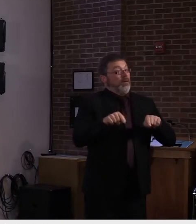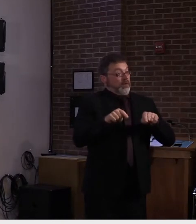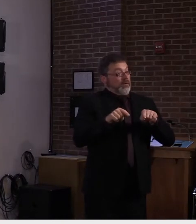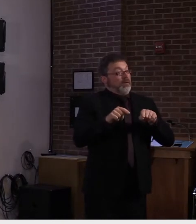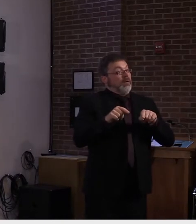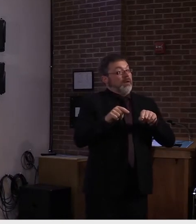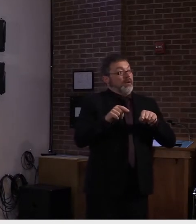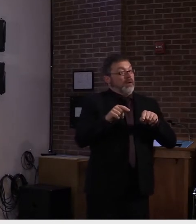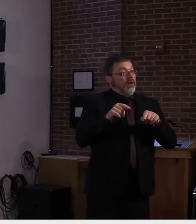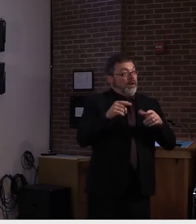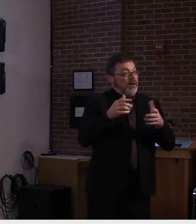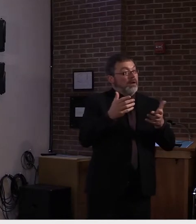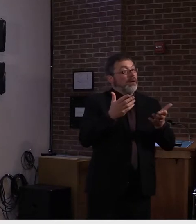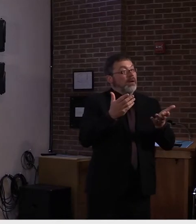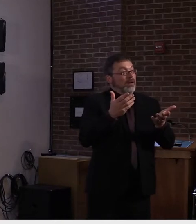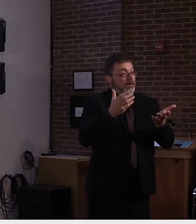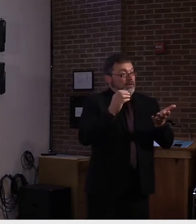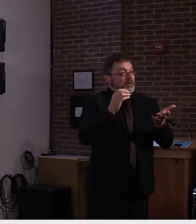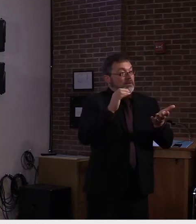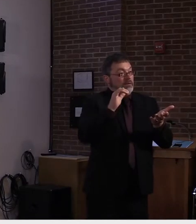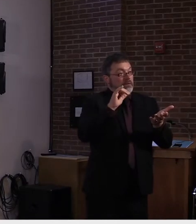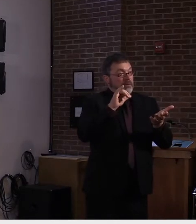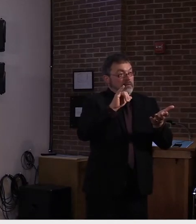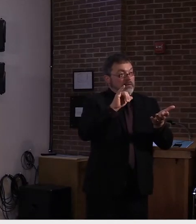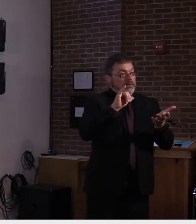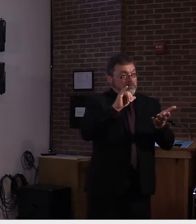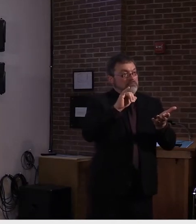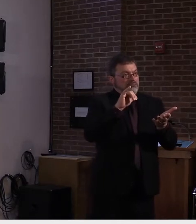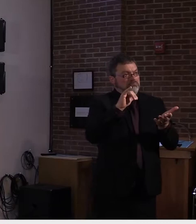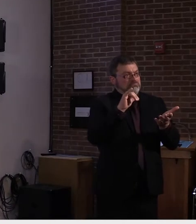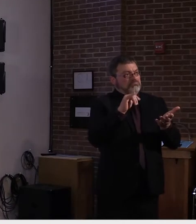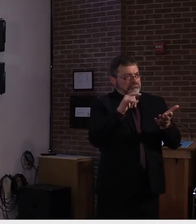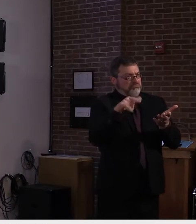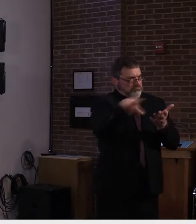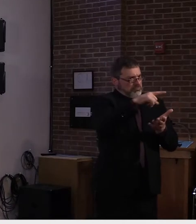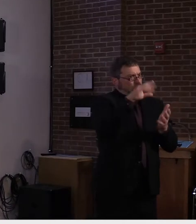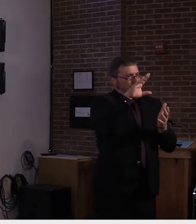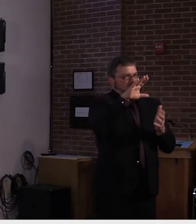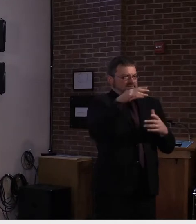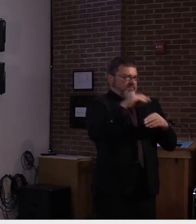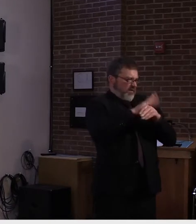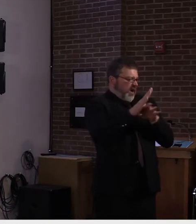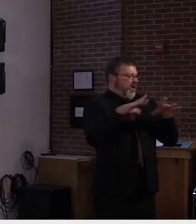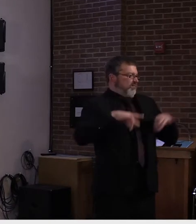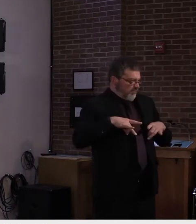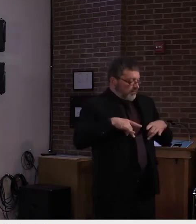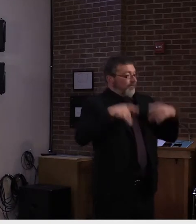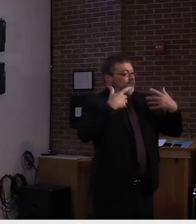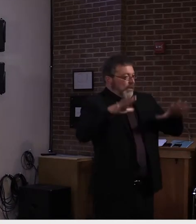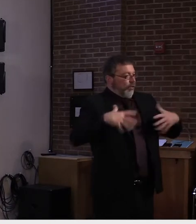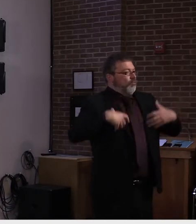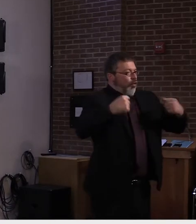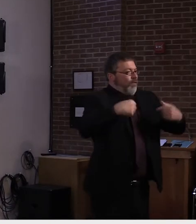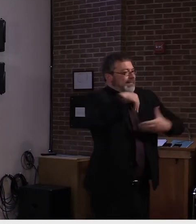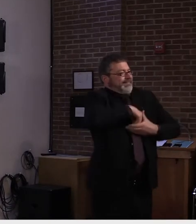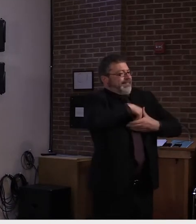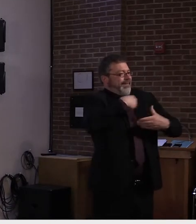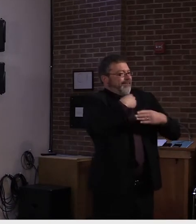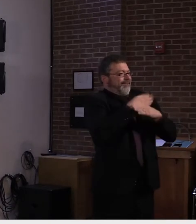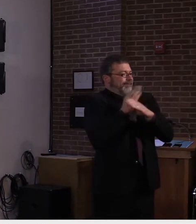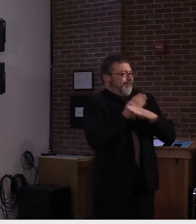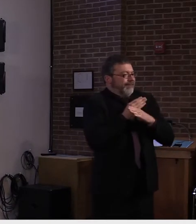study under the auspices of the CDC that involves several states and metropolitan areas.